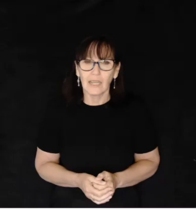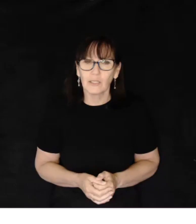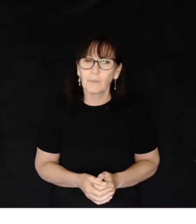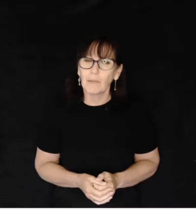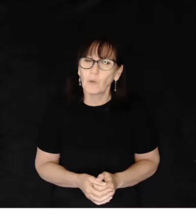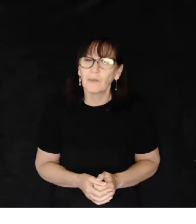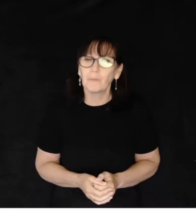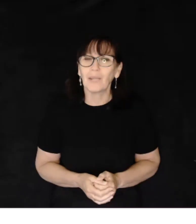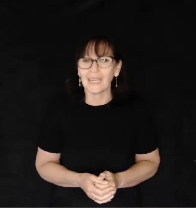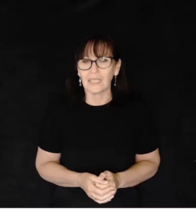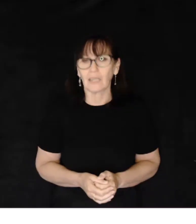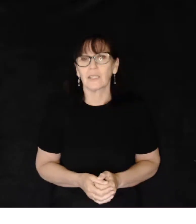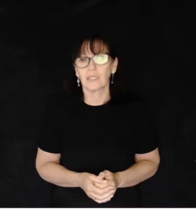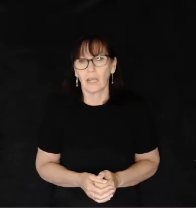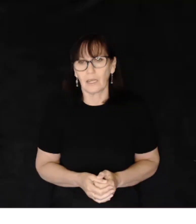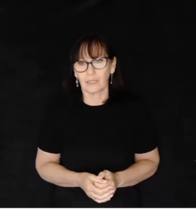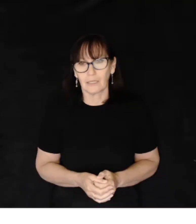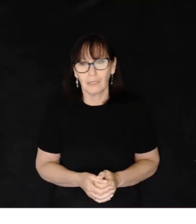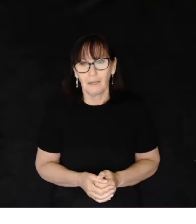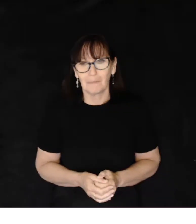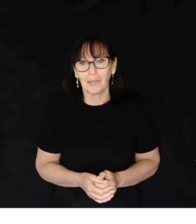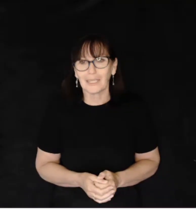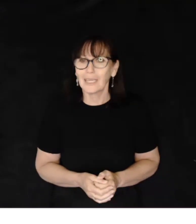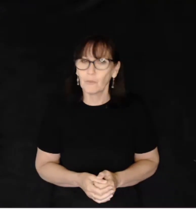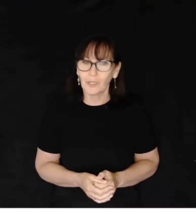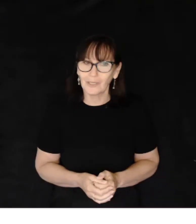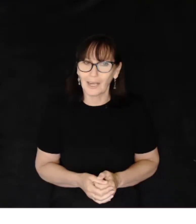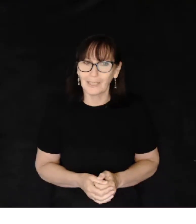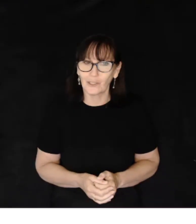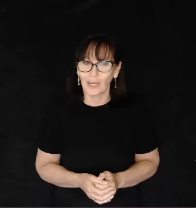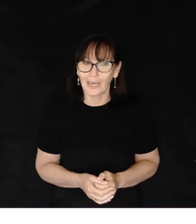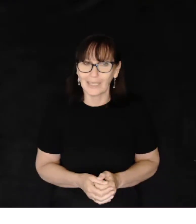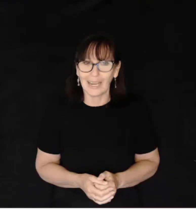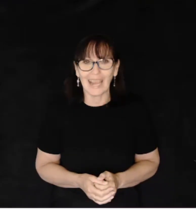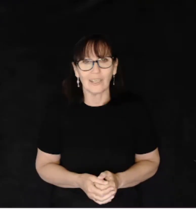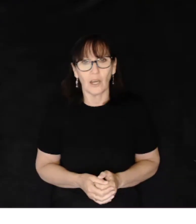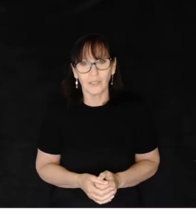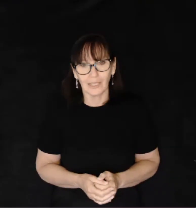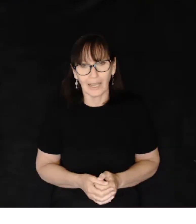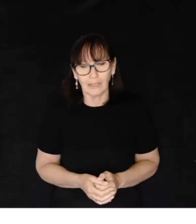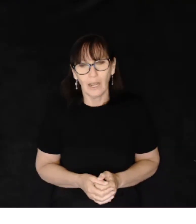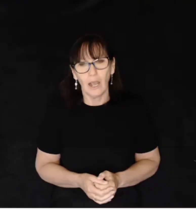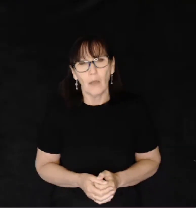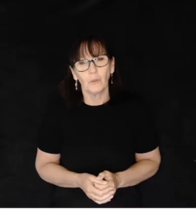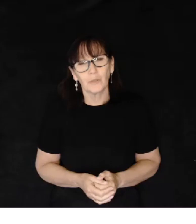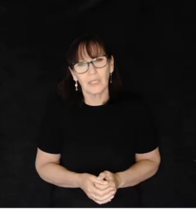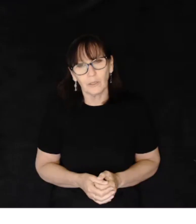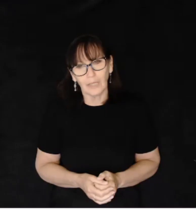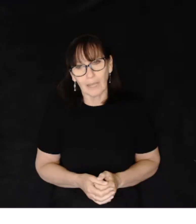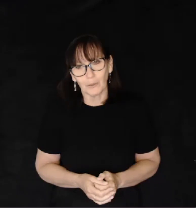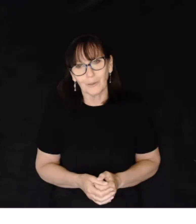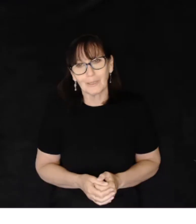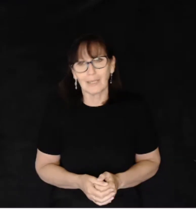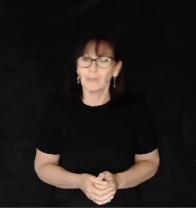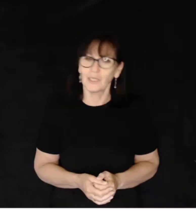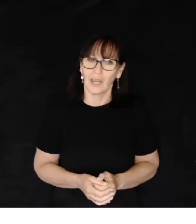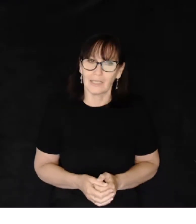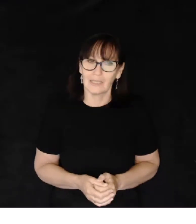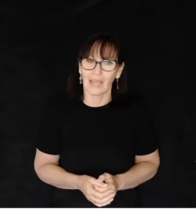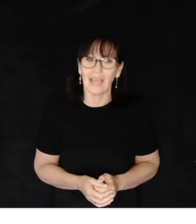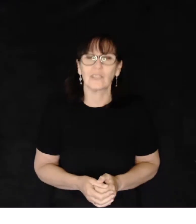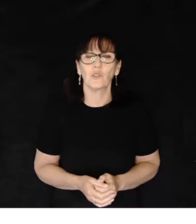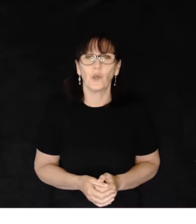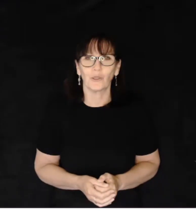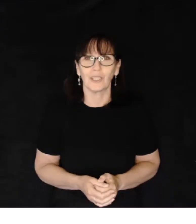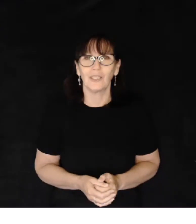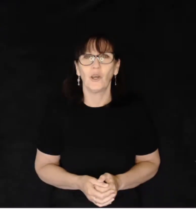there has been more of a blending of the signs. But Keyword Sign Australia and Ausland will still label some signs